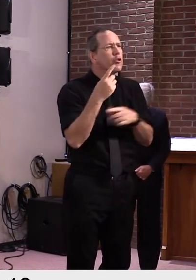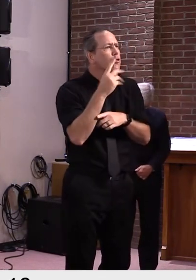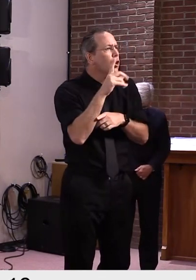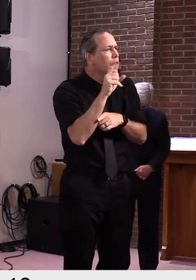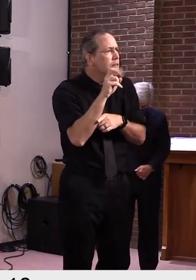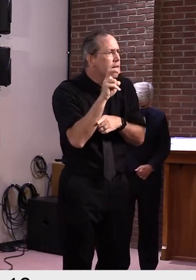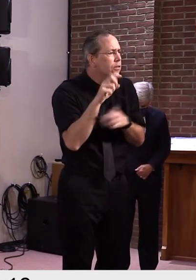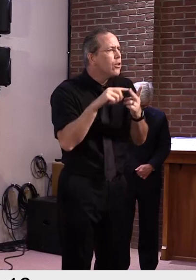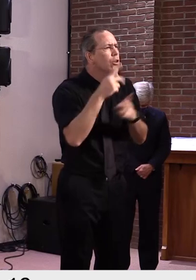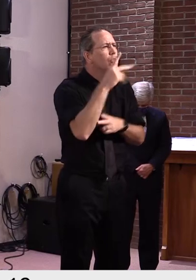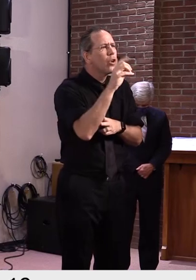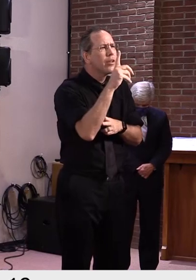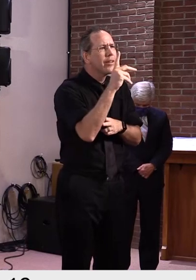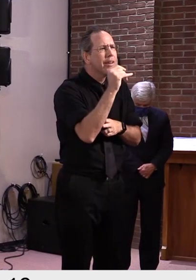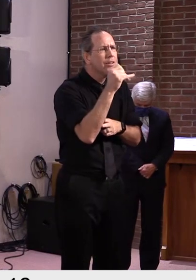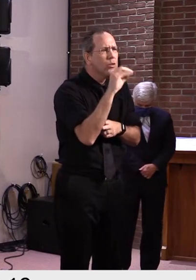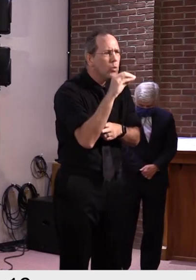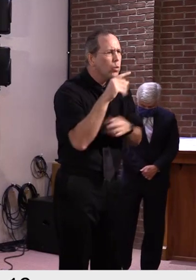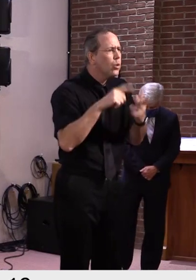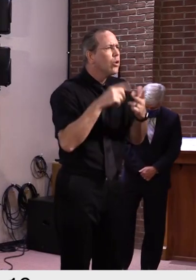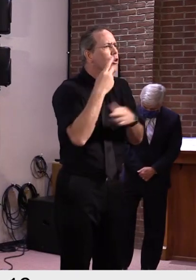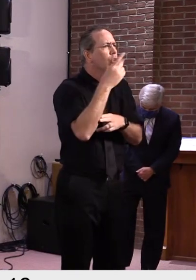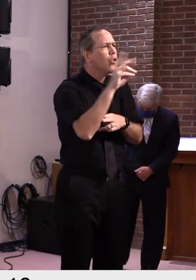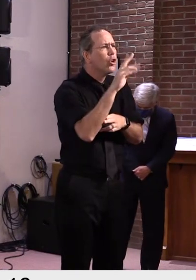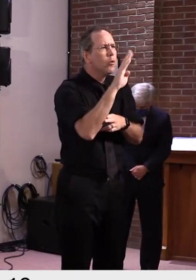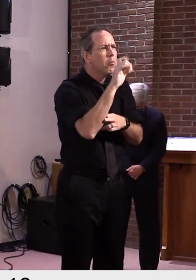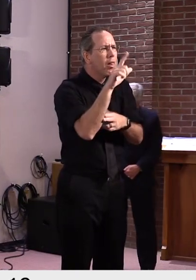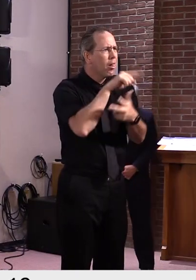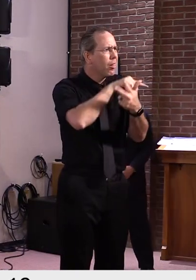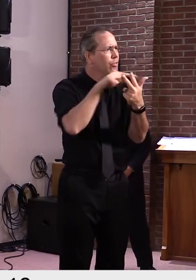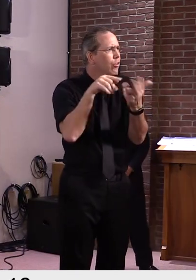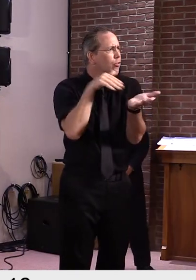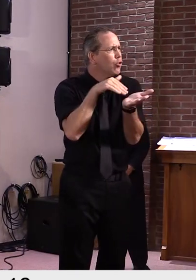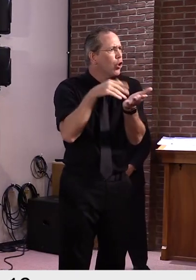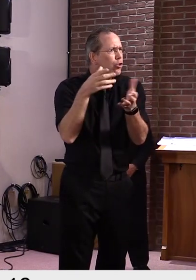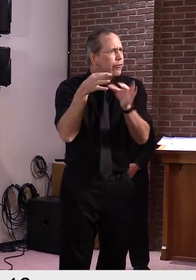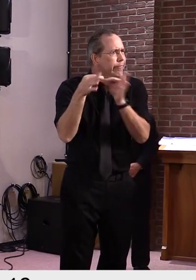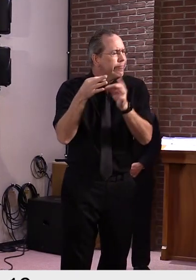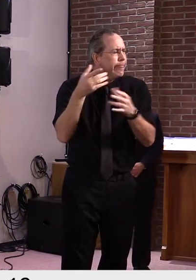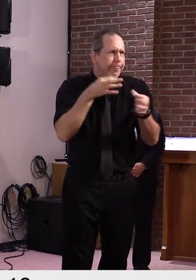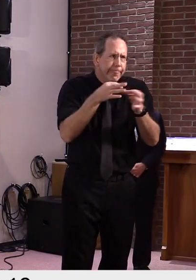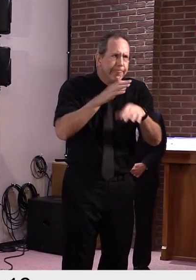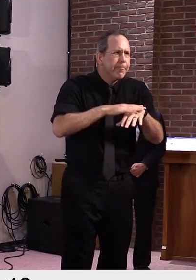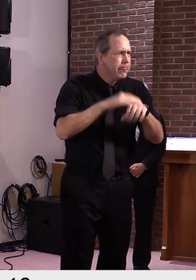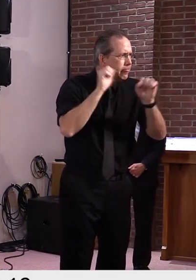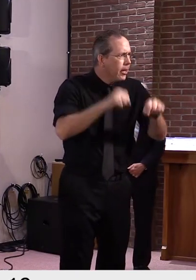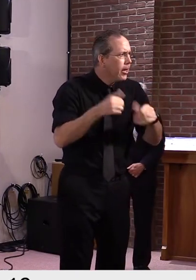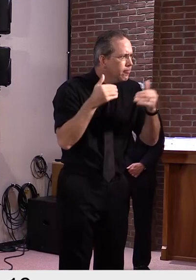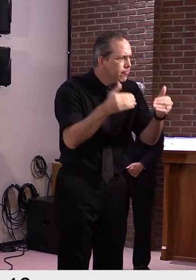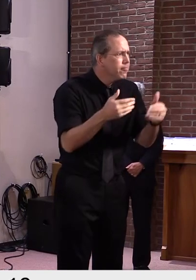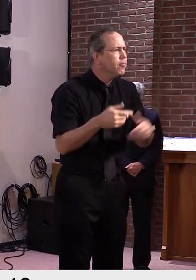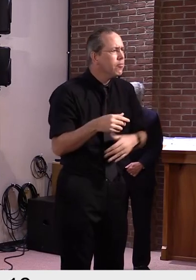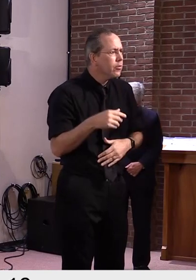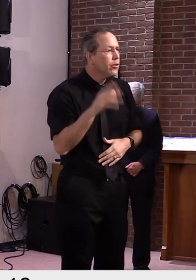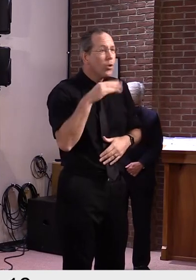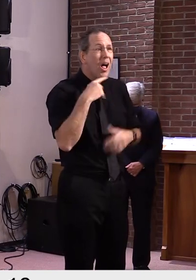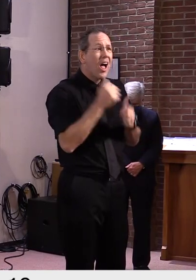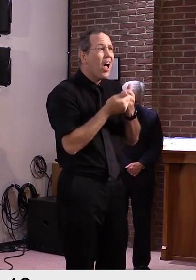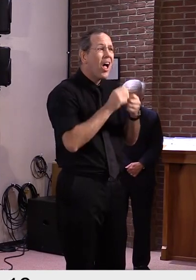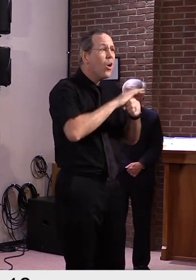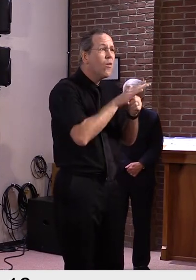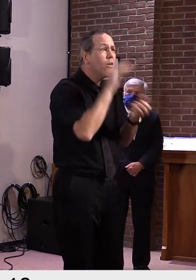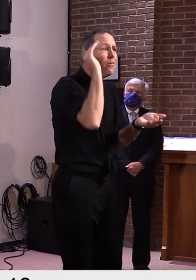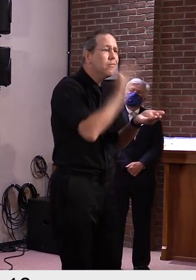This is the most important thing we can do for our kids families and school employees so it should